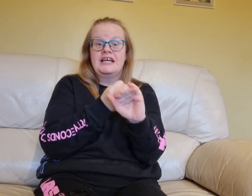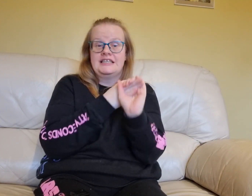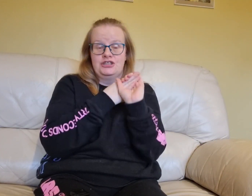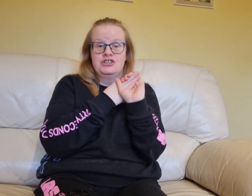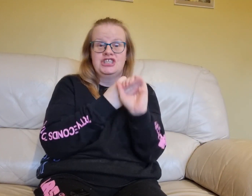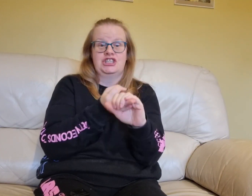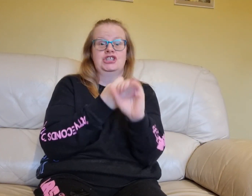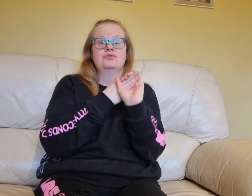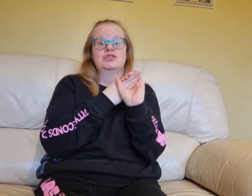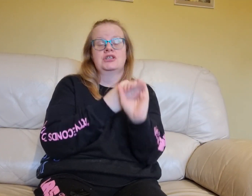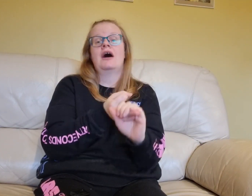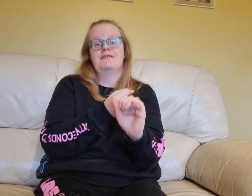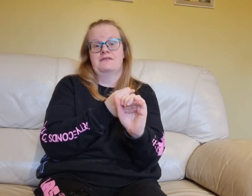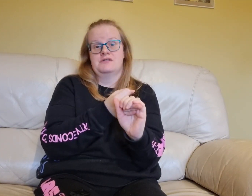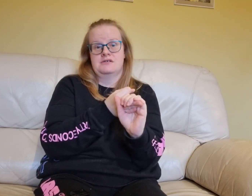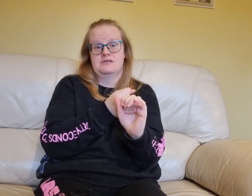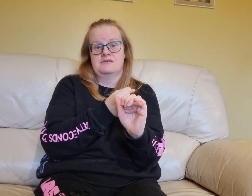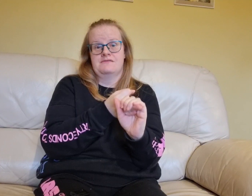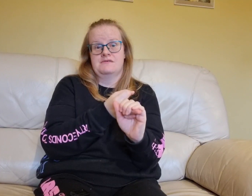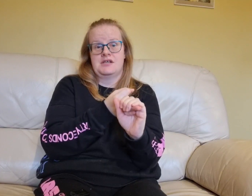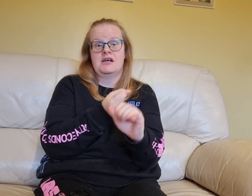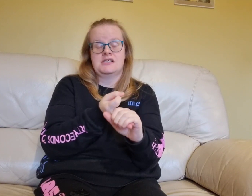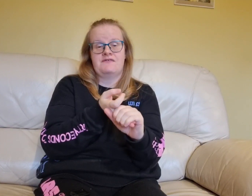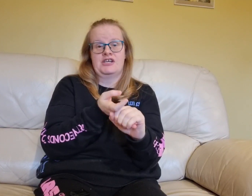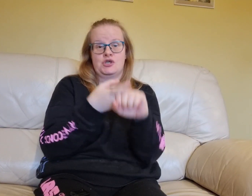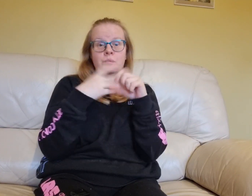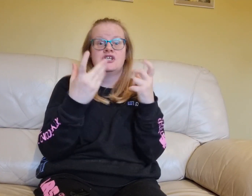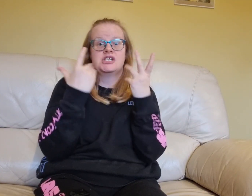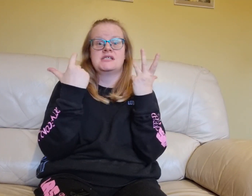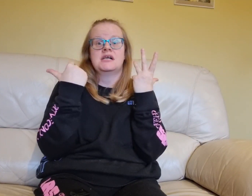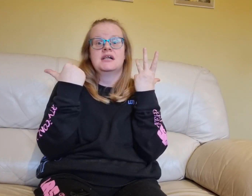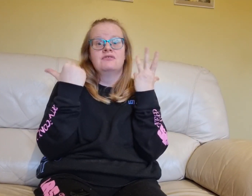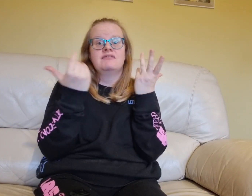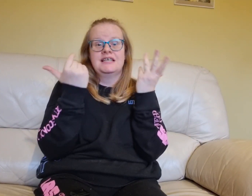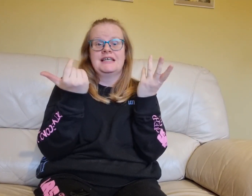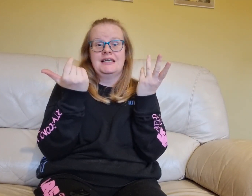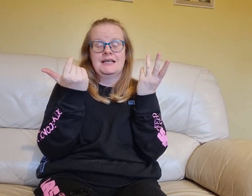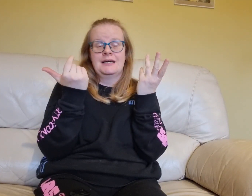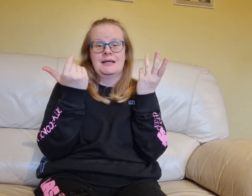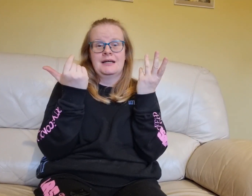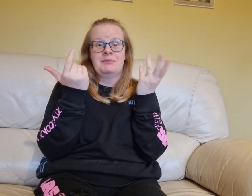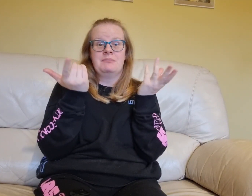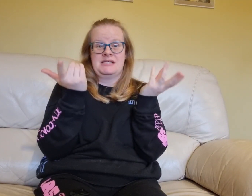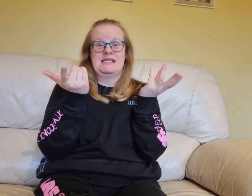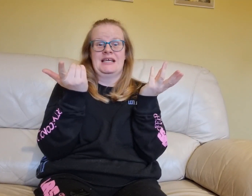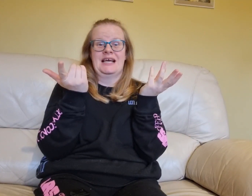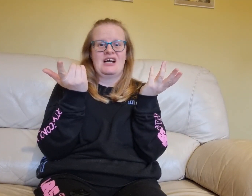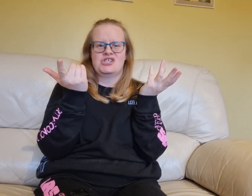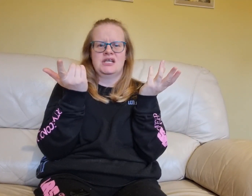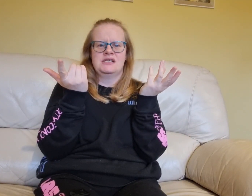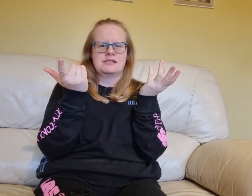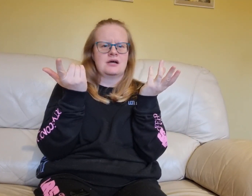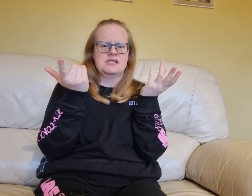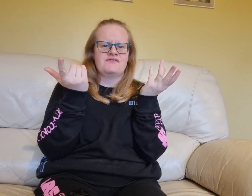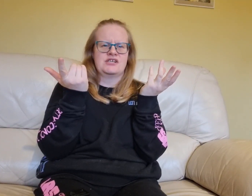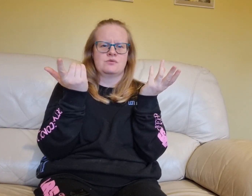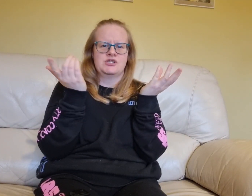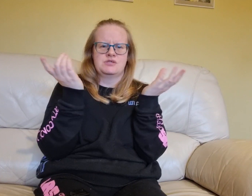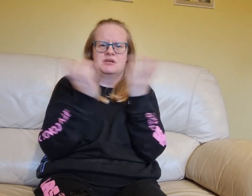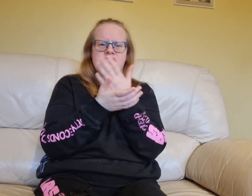really traditional science fiction, which is really been missing, actually, in science fiction, which, because